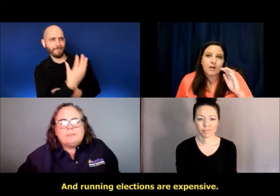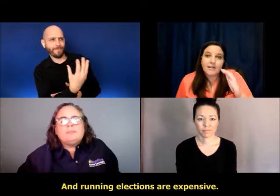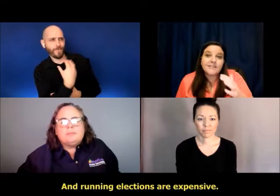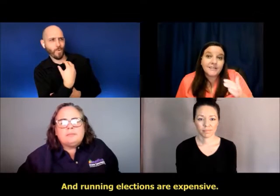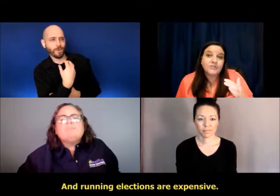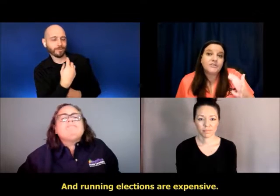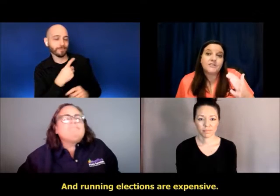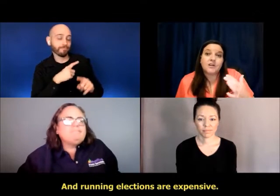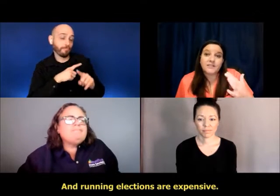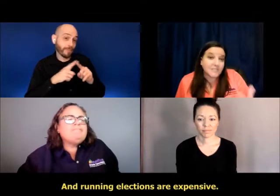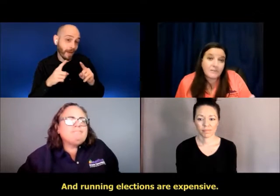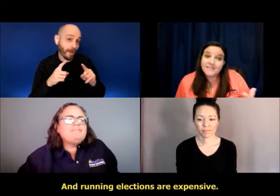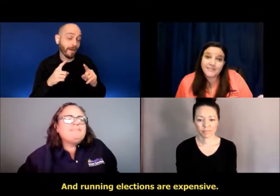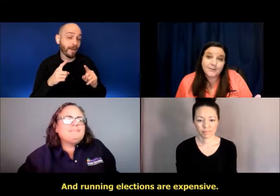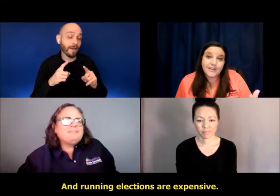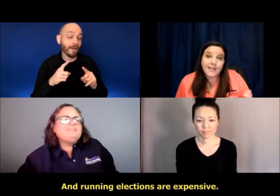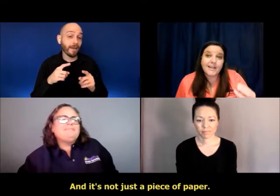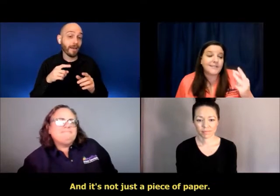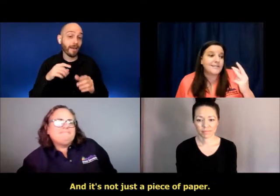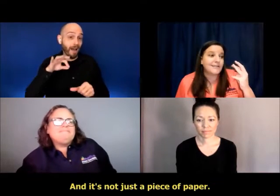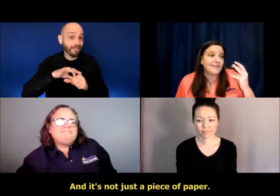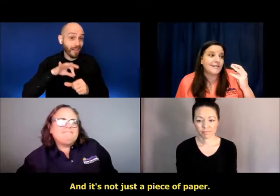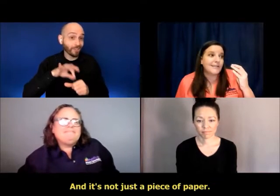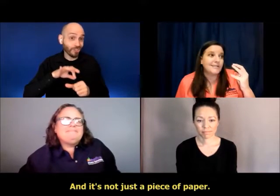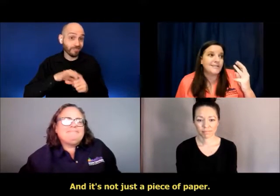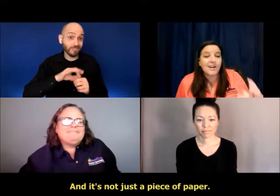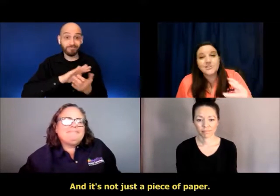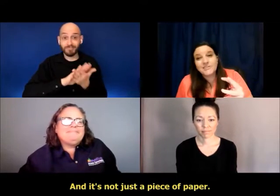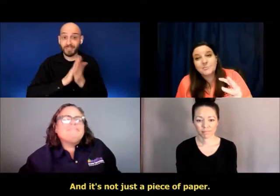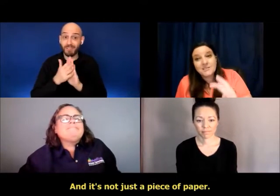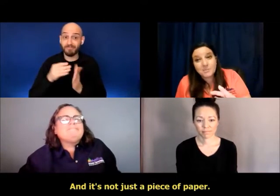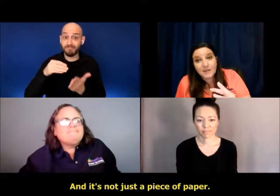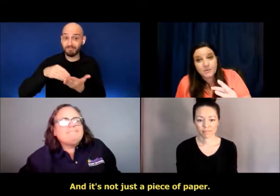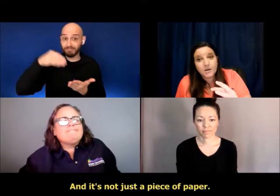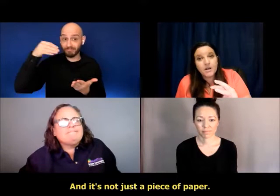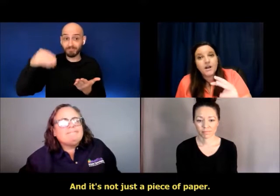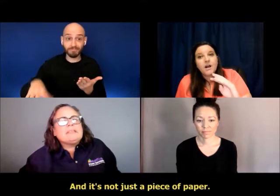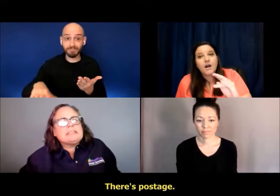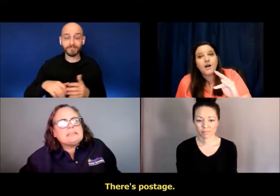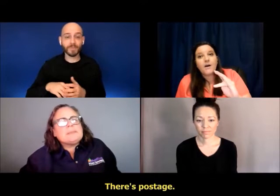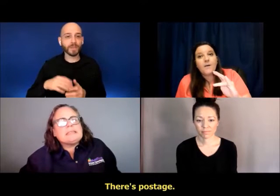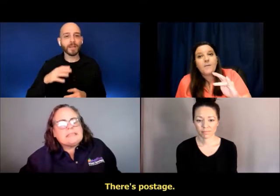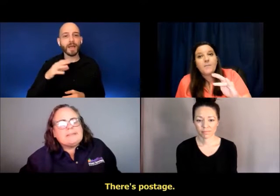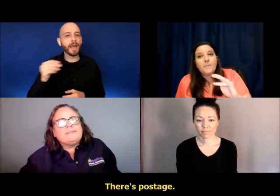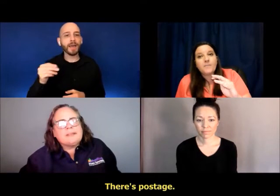running elections are expensive. And it's not just a piece of paper.